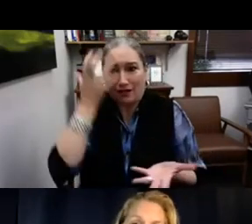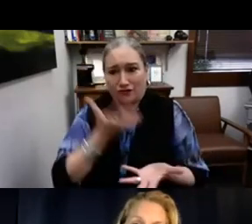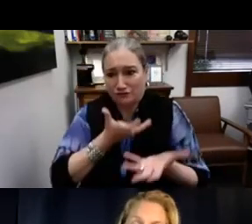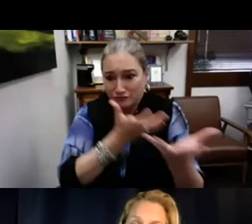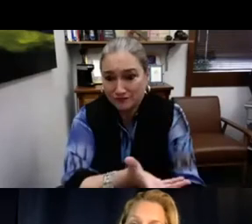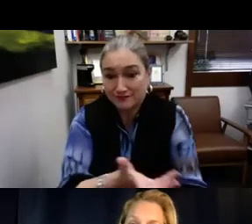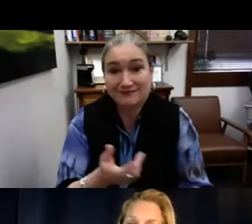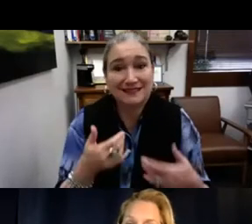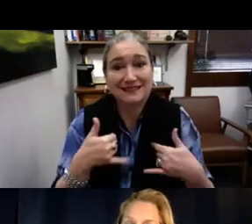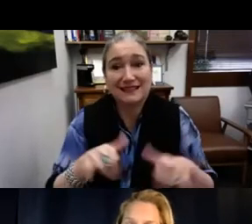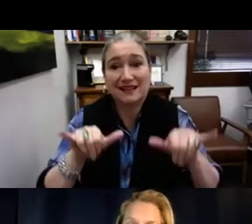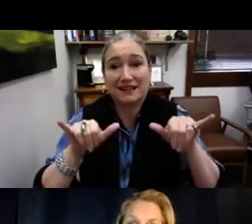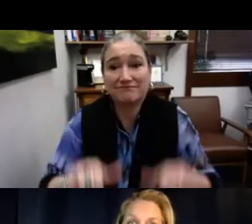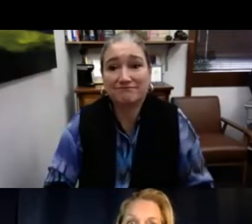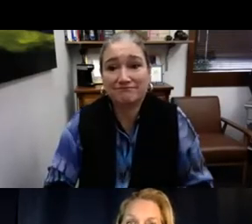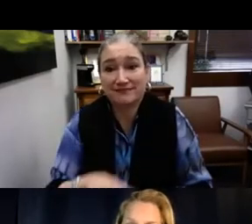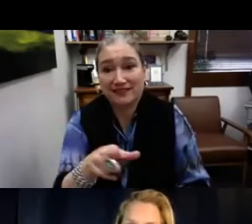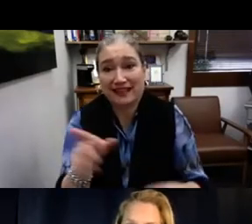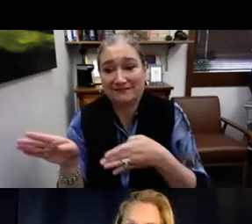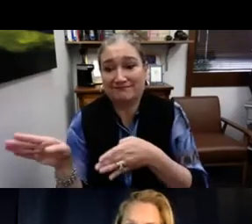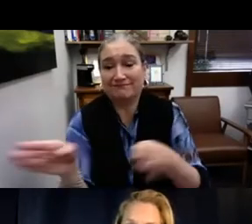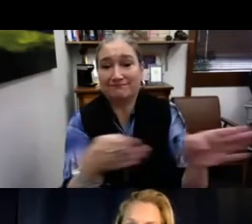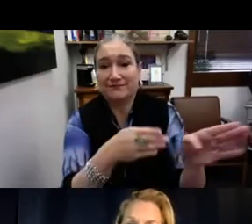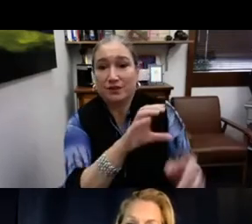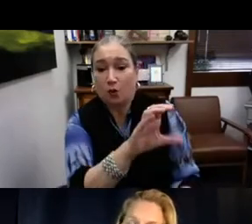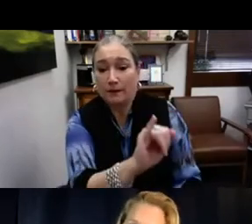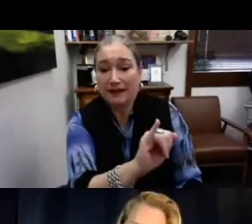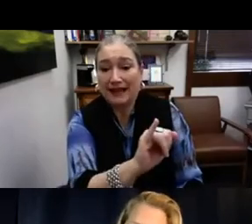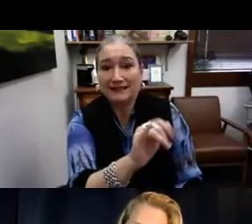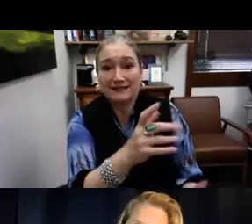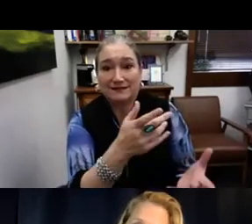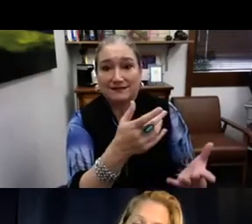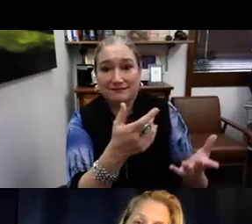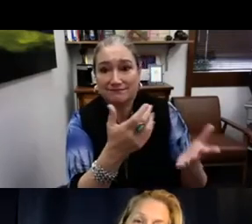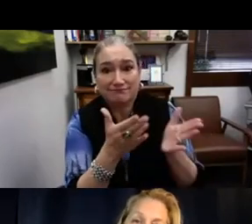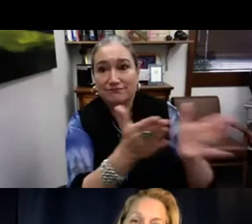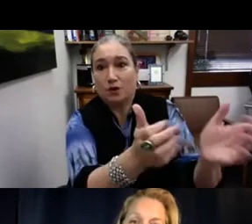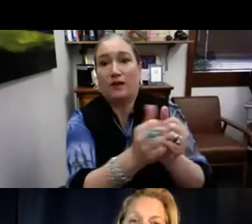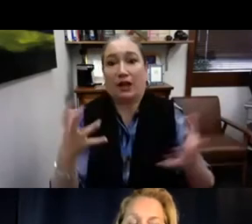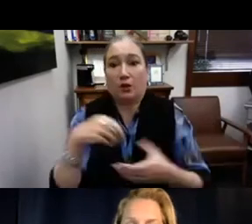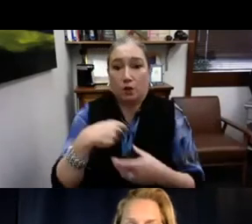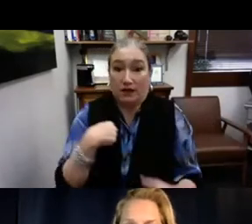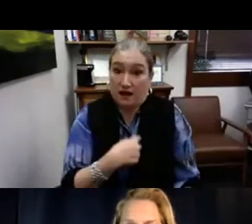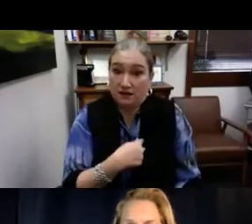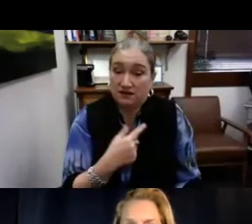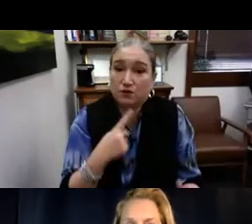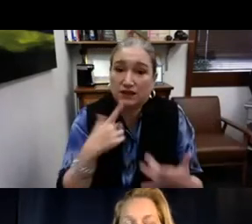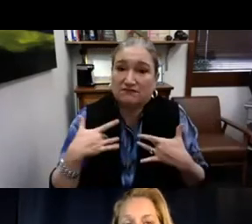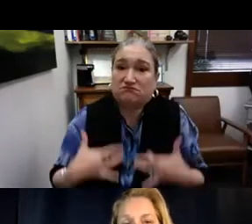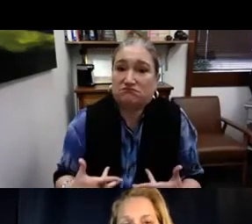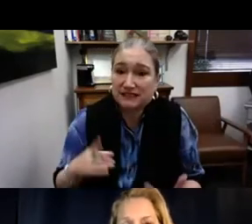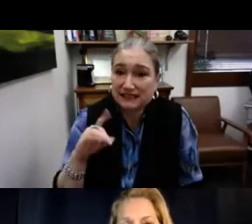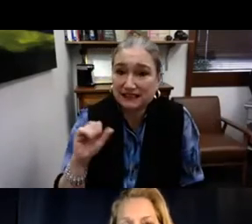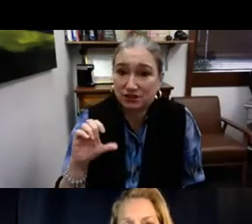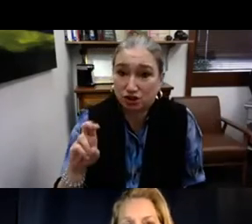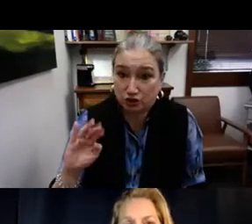access and tools and resources, our knowledge, but still they shift towards the cochlear implants without